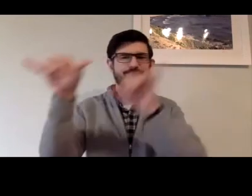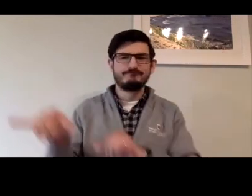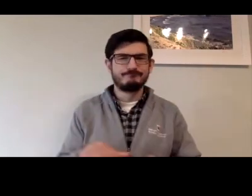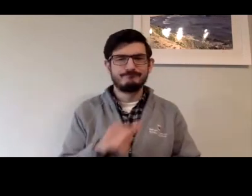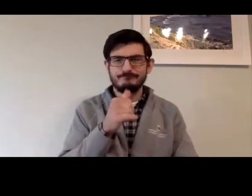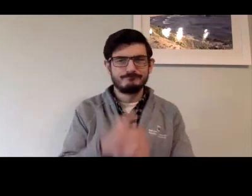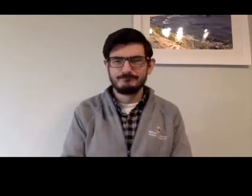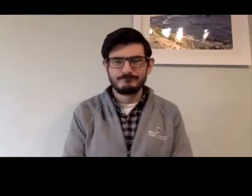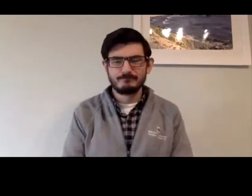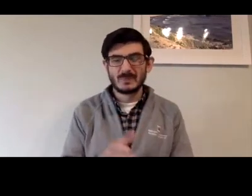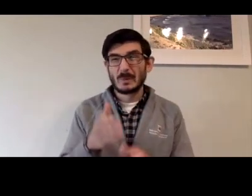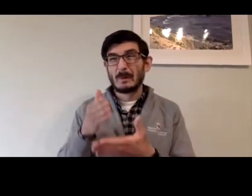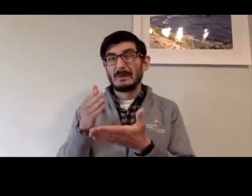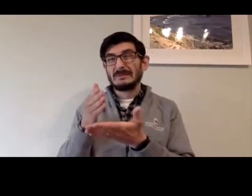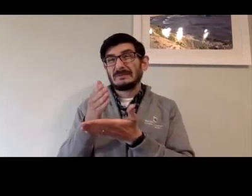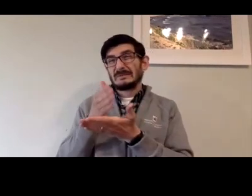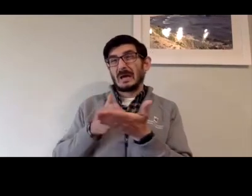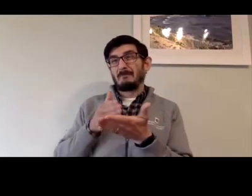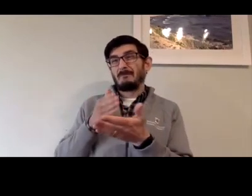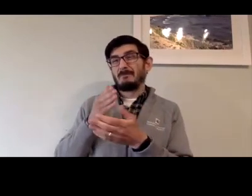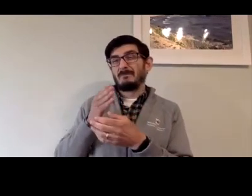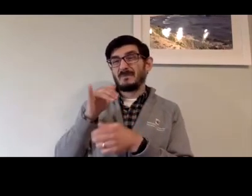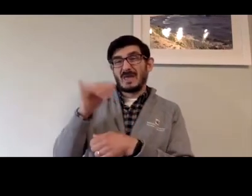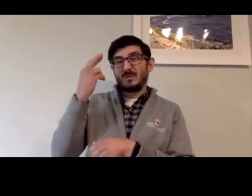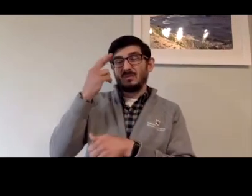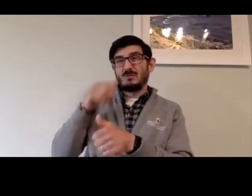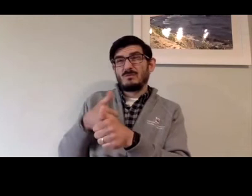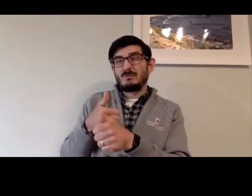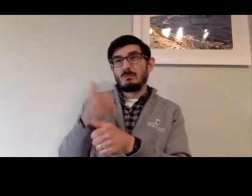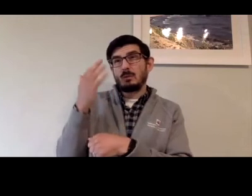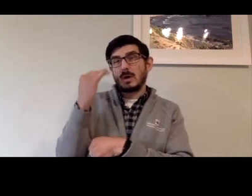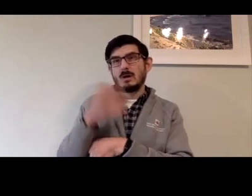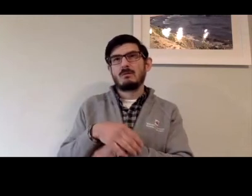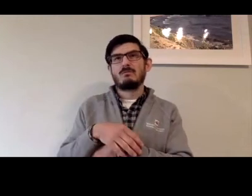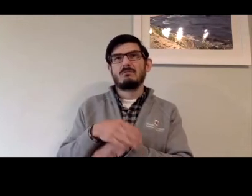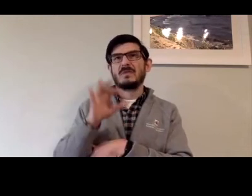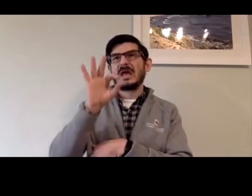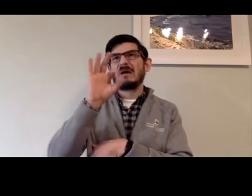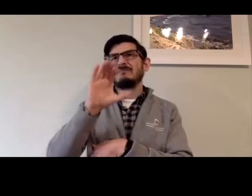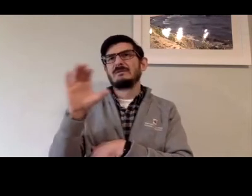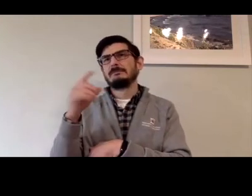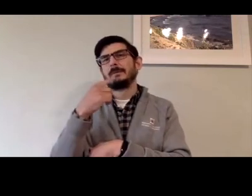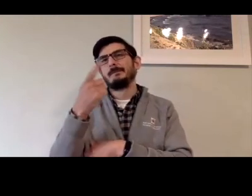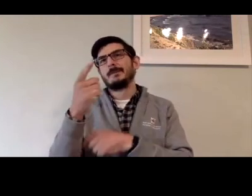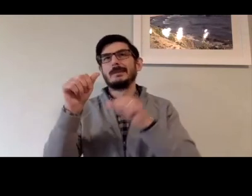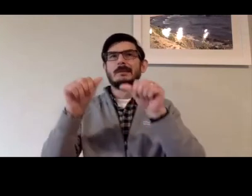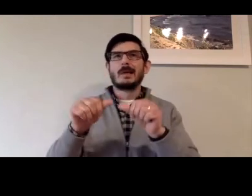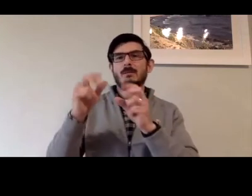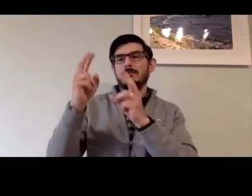experience or the UX, is not standardized across carriers. Some of the reasons behind that